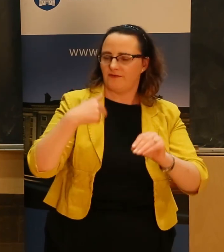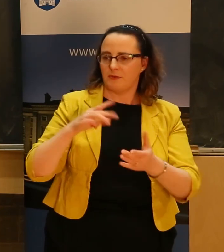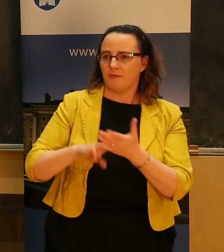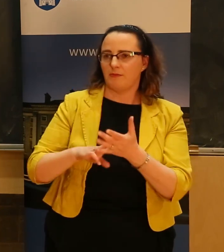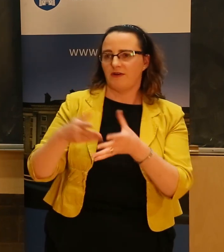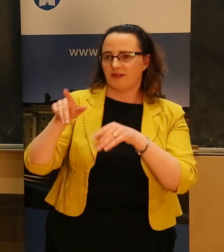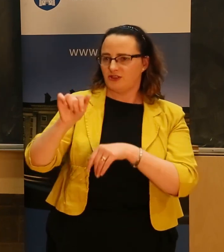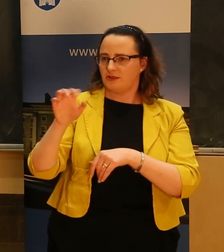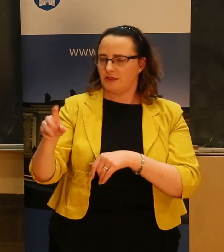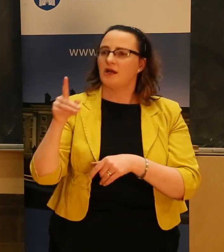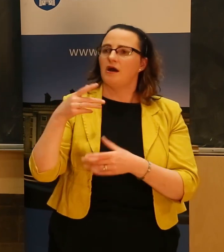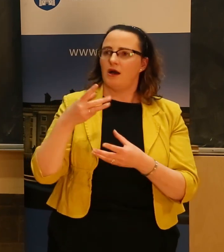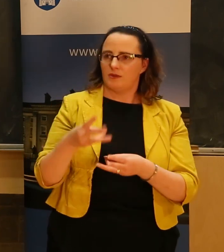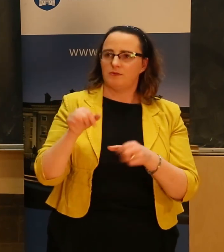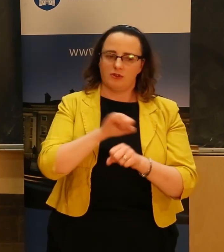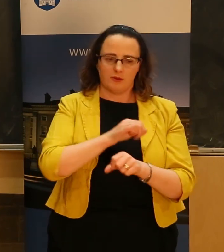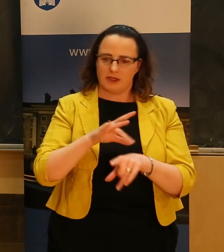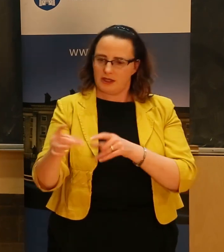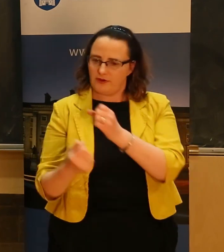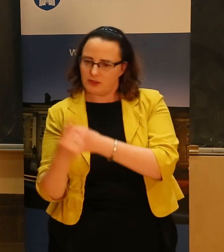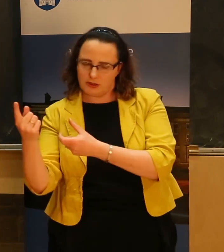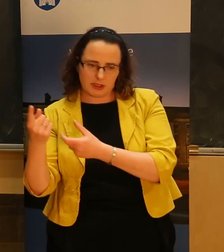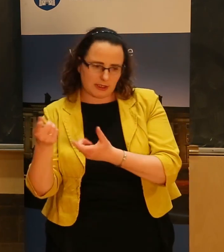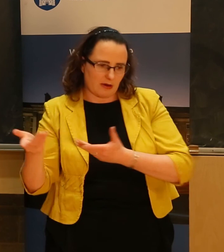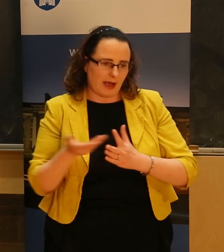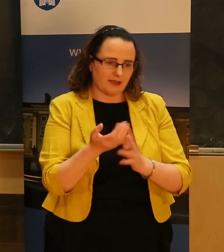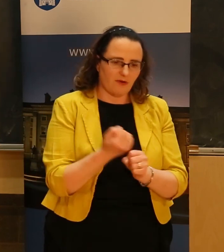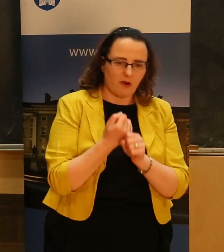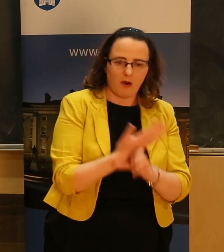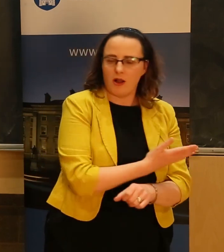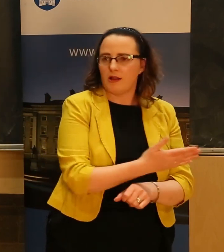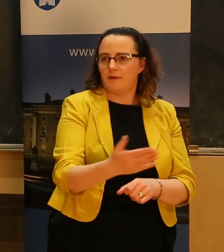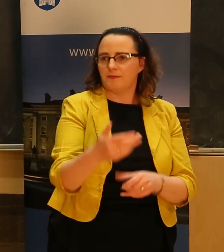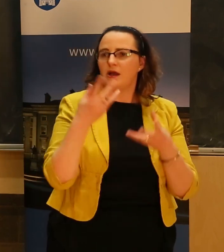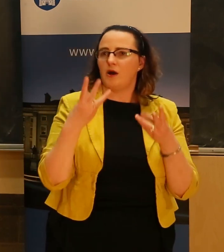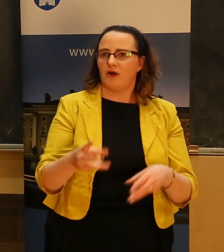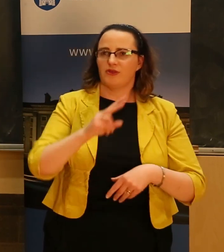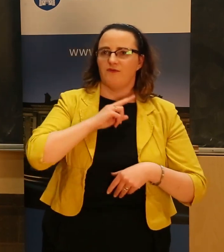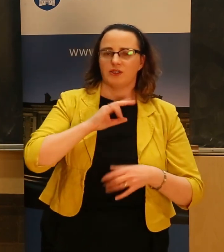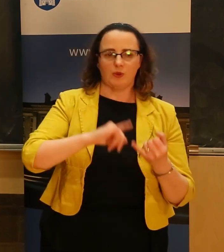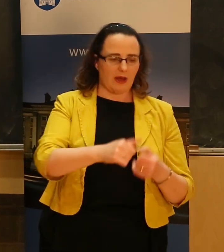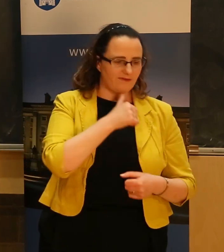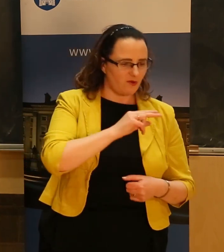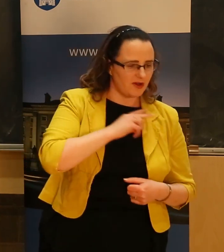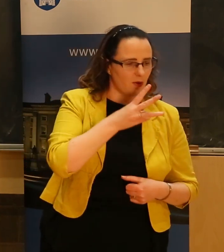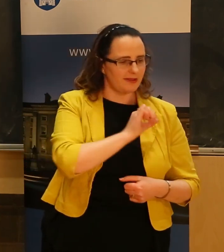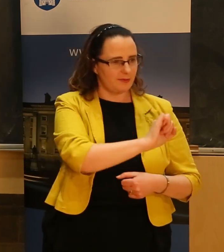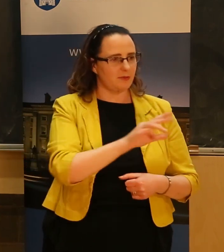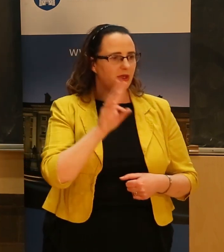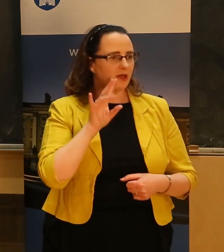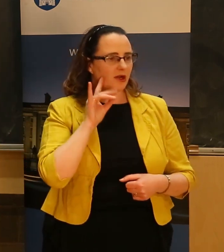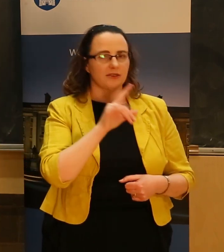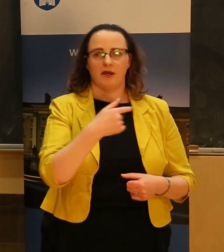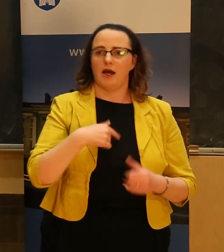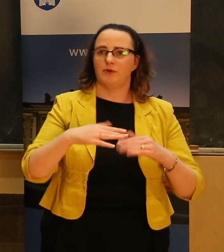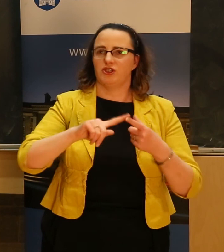those same opportunities are afforded to all. Education is what gave me advice. I want the Viceless to be heard and I am more than just